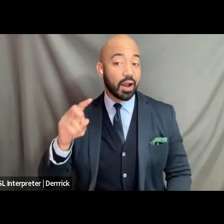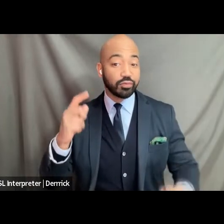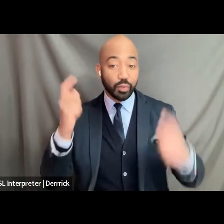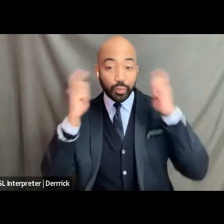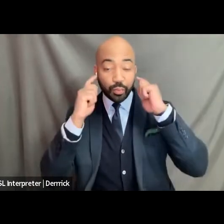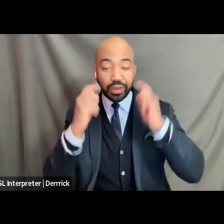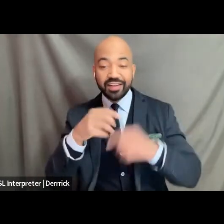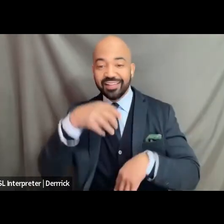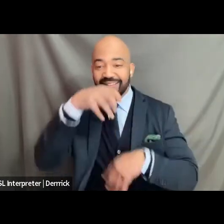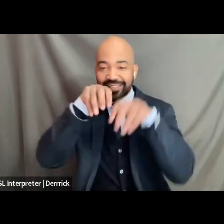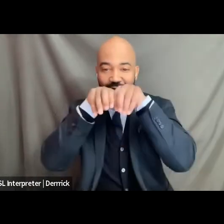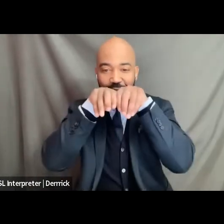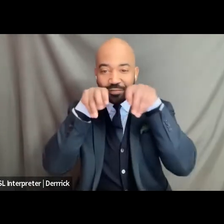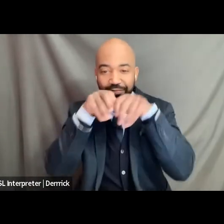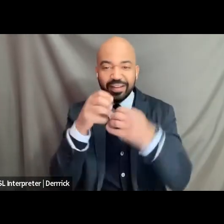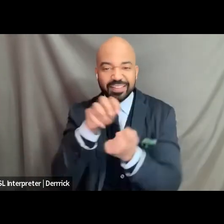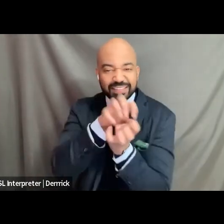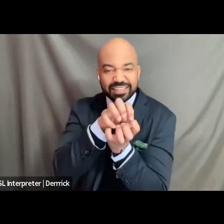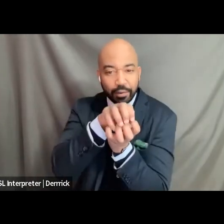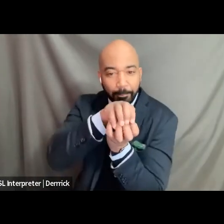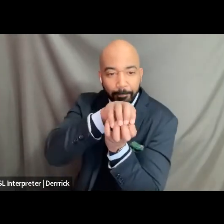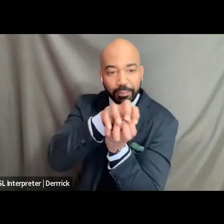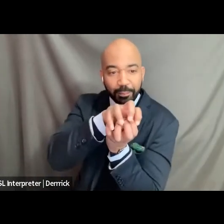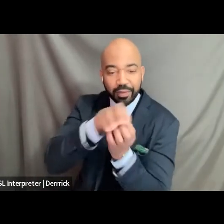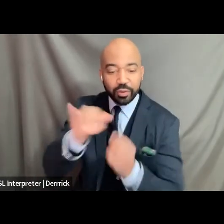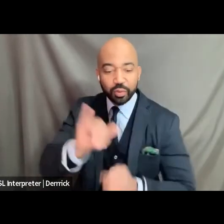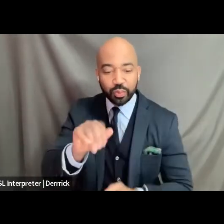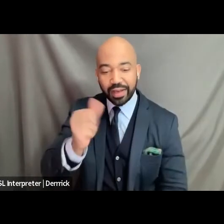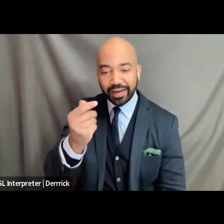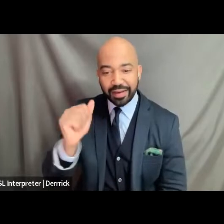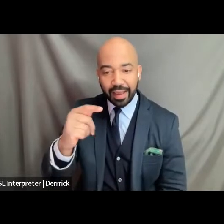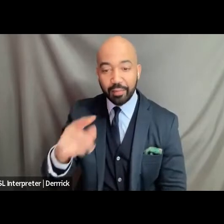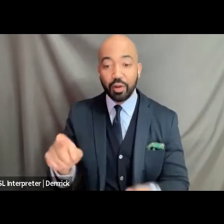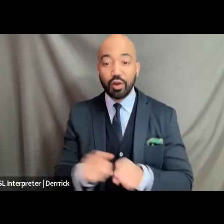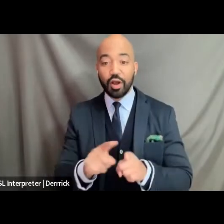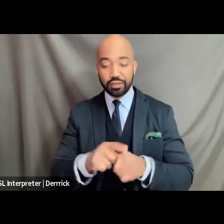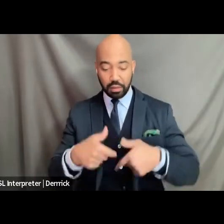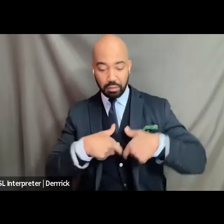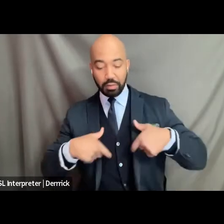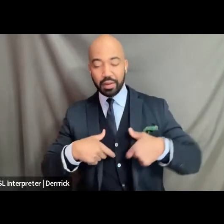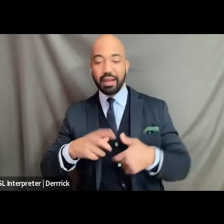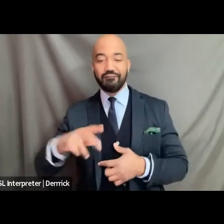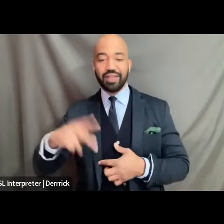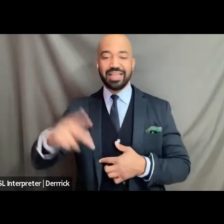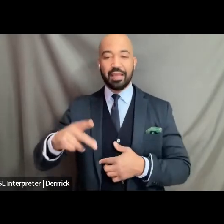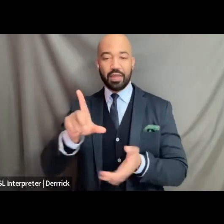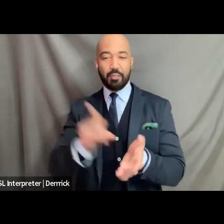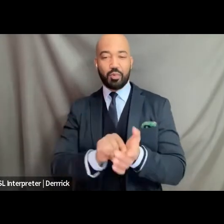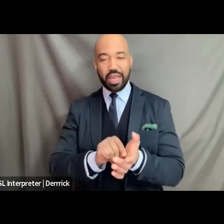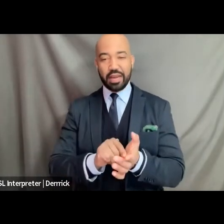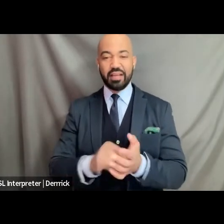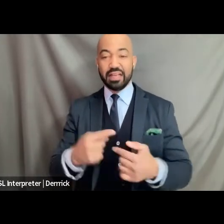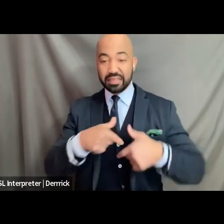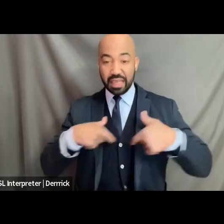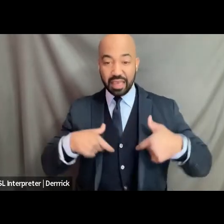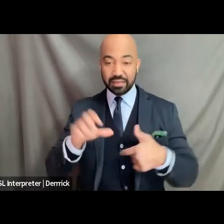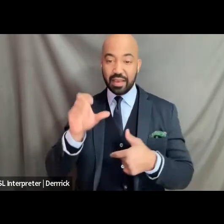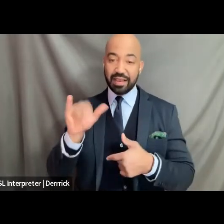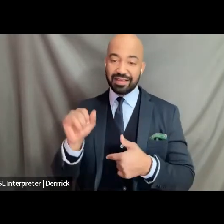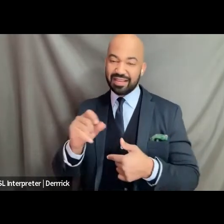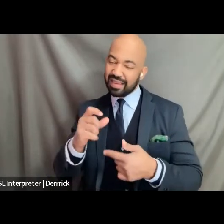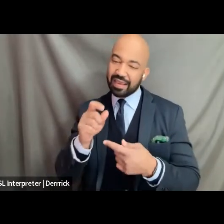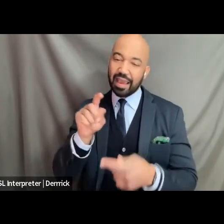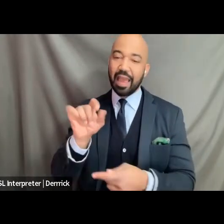and i'm wearing one of my favorite sweatshirts by philadelphia print um that says catalyst for